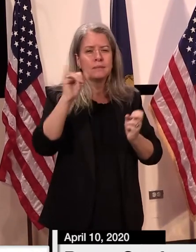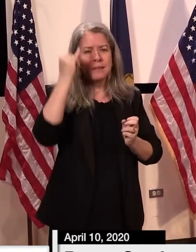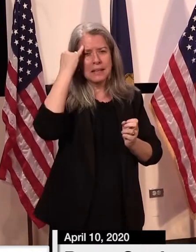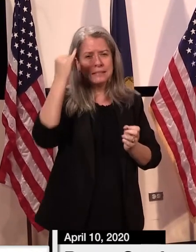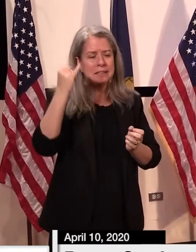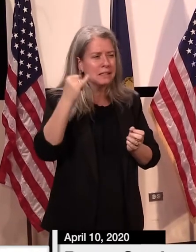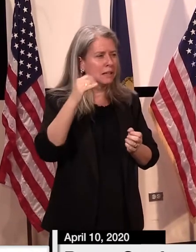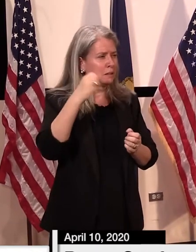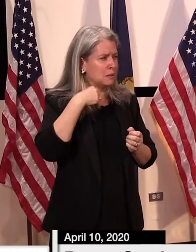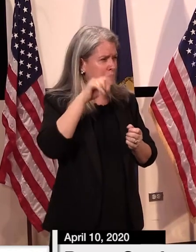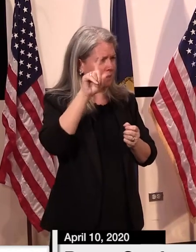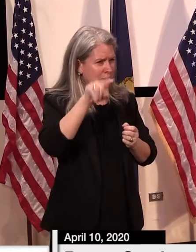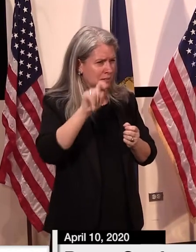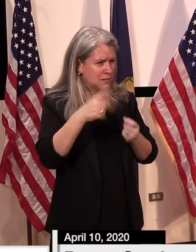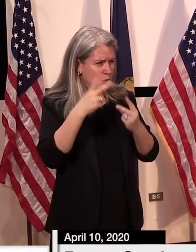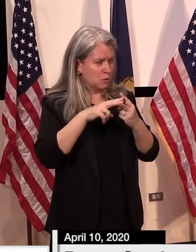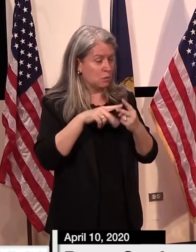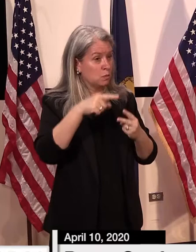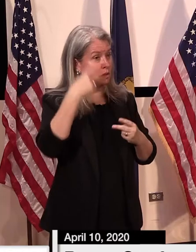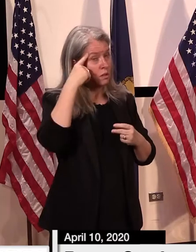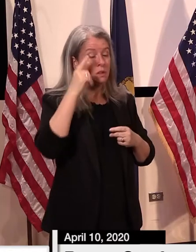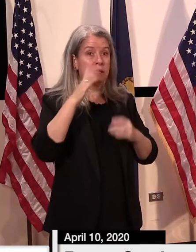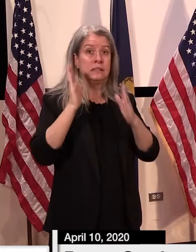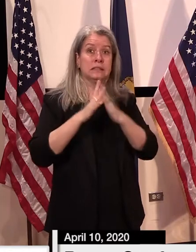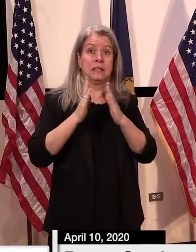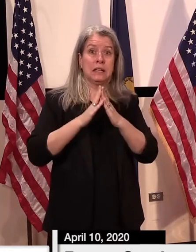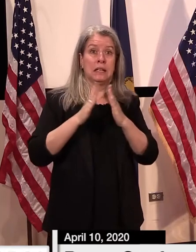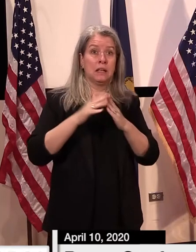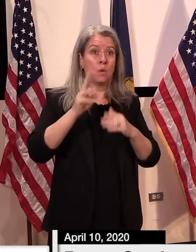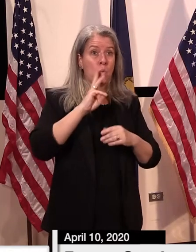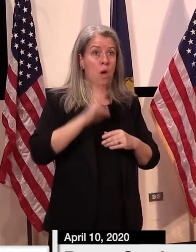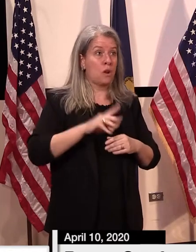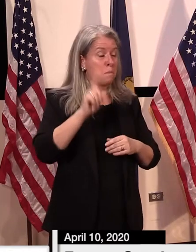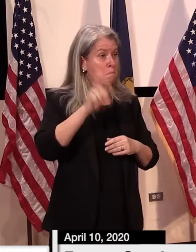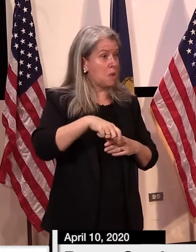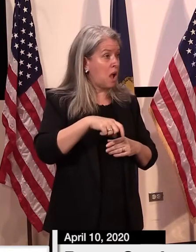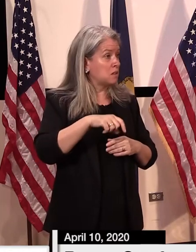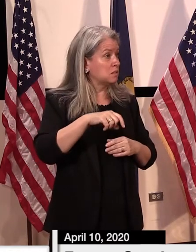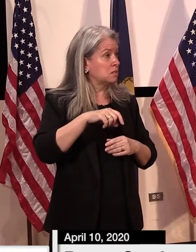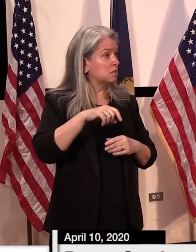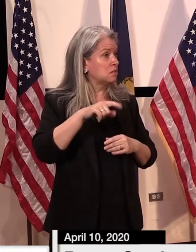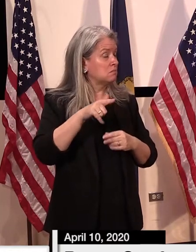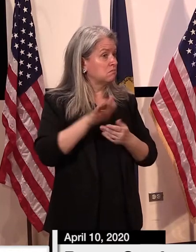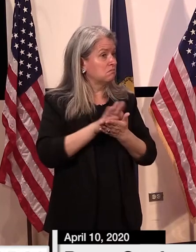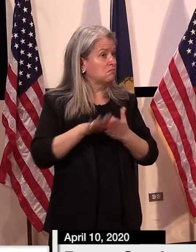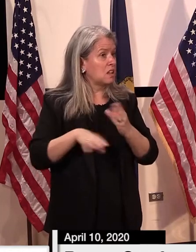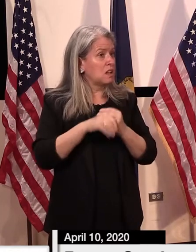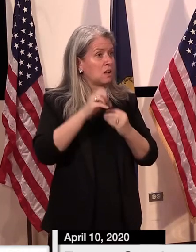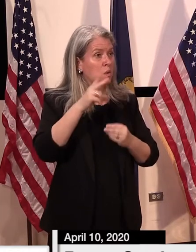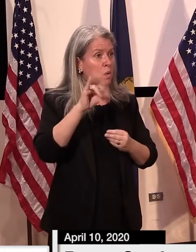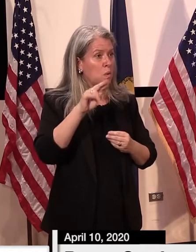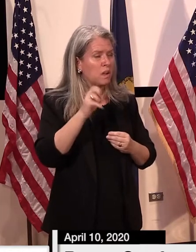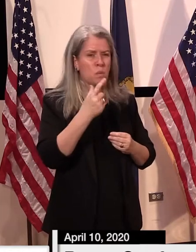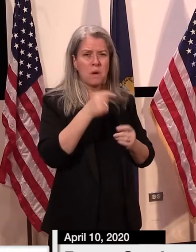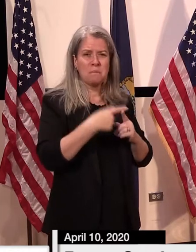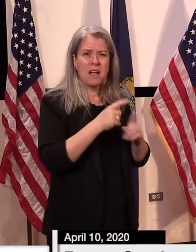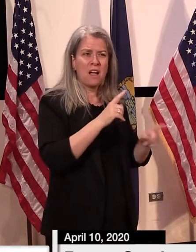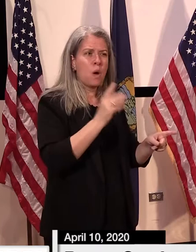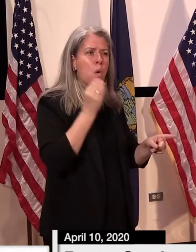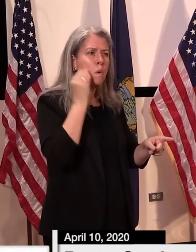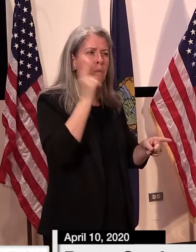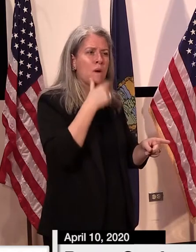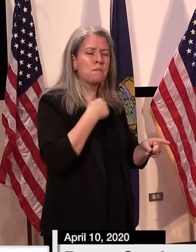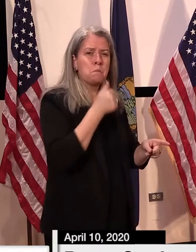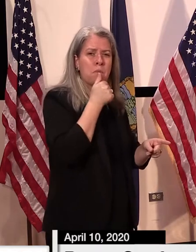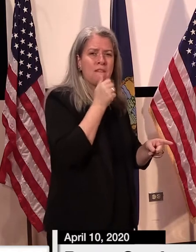If the state thinks that municipal water supplies need to be disinfected, what is the state saying to thousands of homeowners about their water wells? And